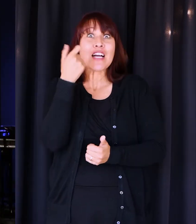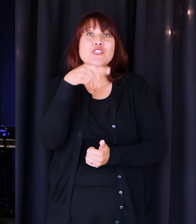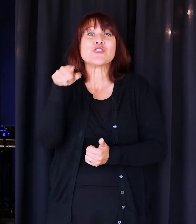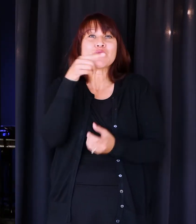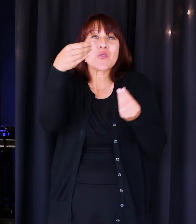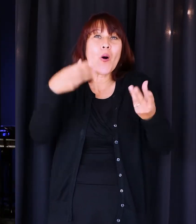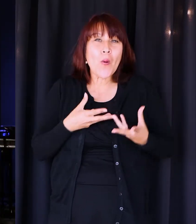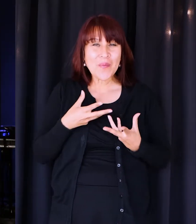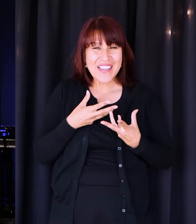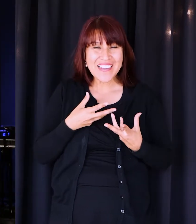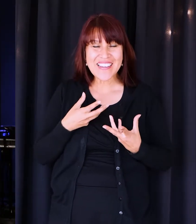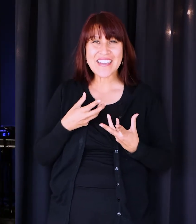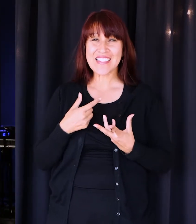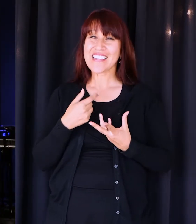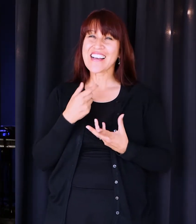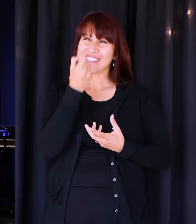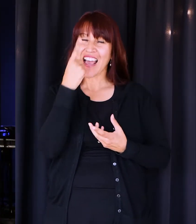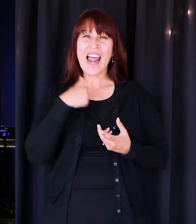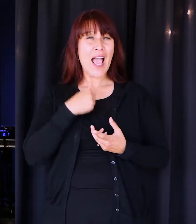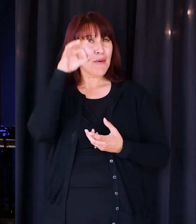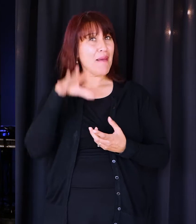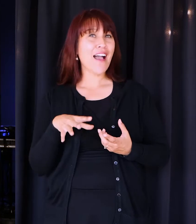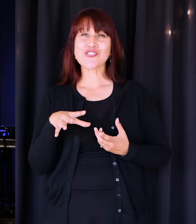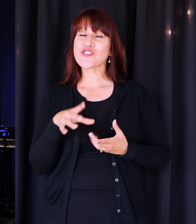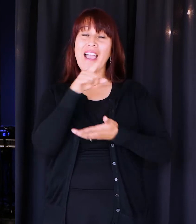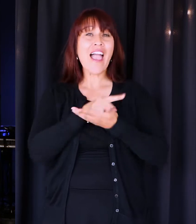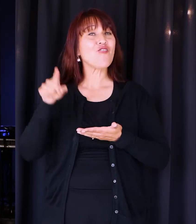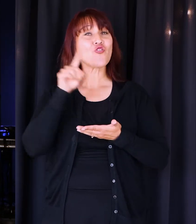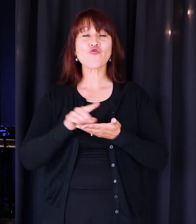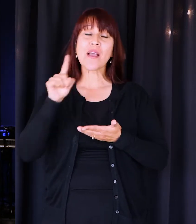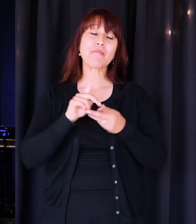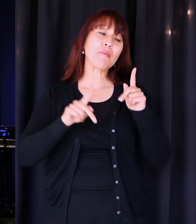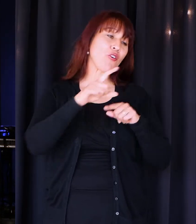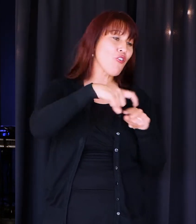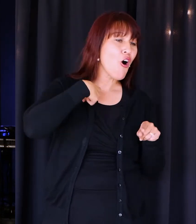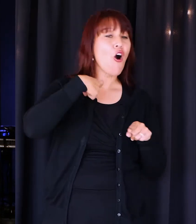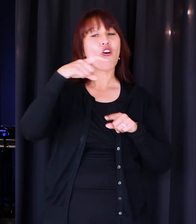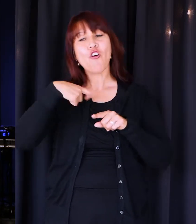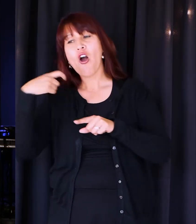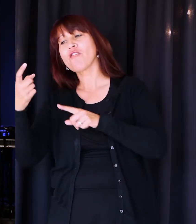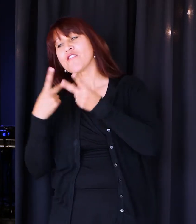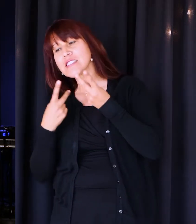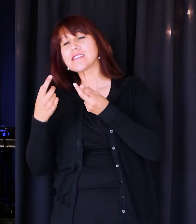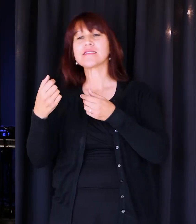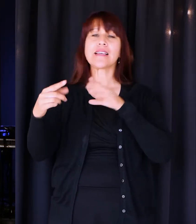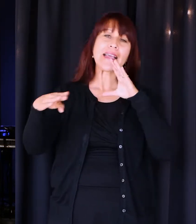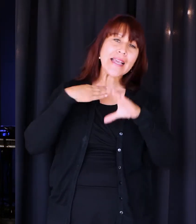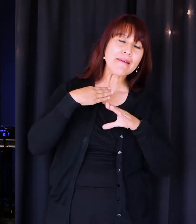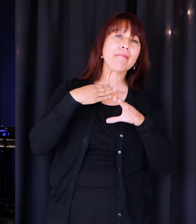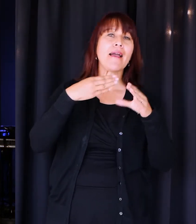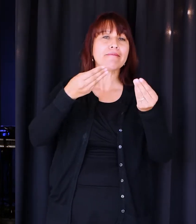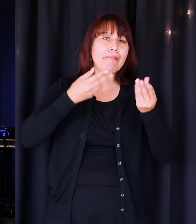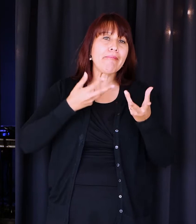me so. Listen, I'm a pastor and every single week people are calling me and coming by and sending emails